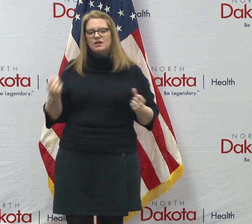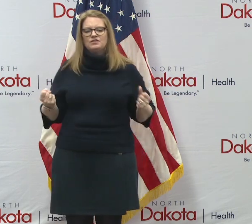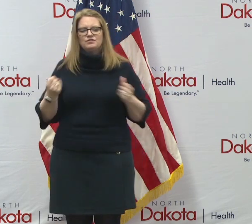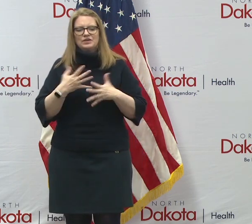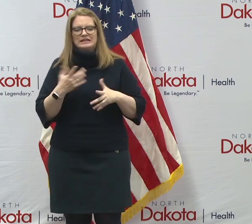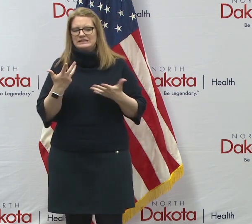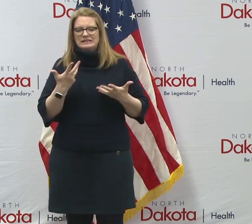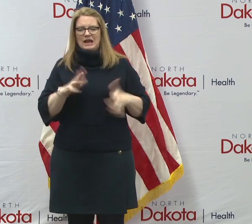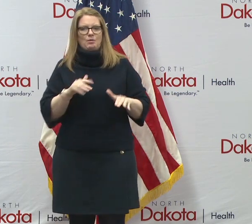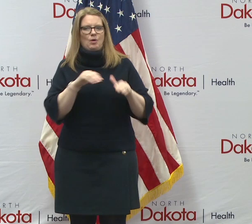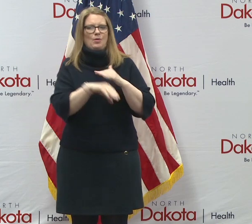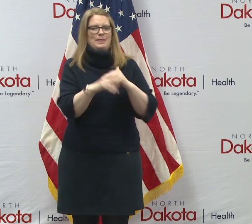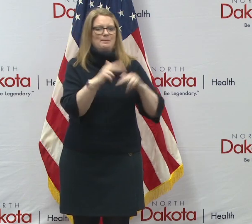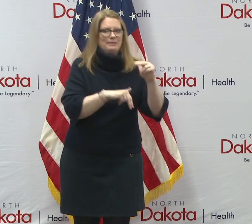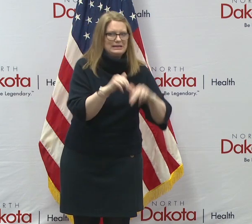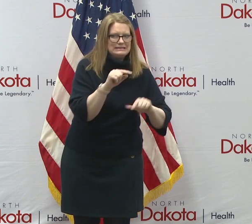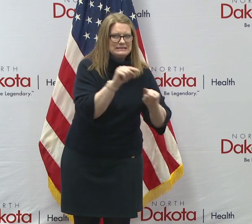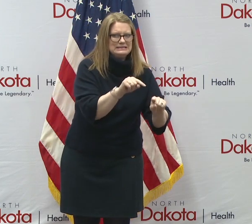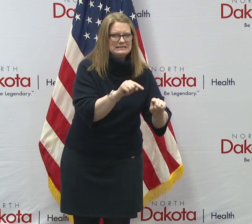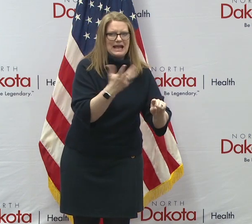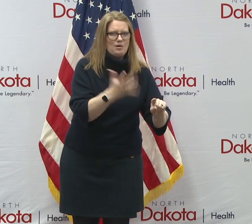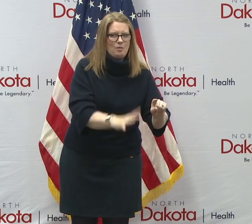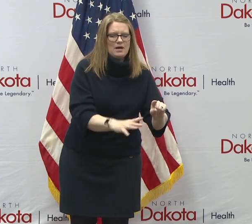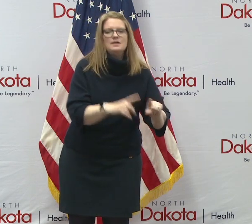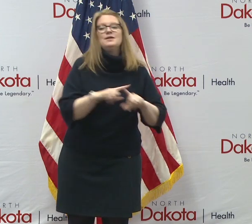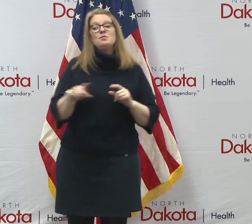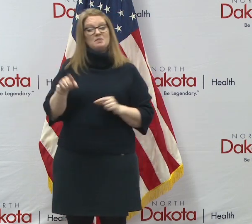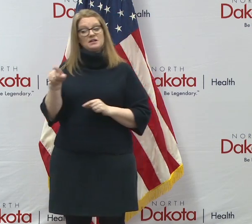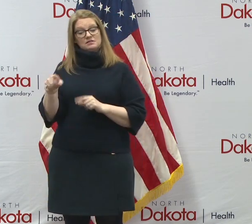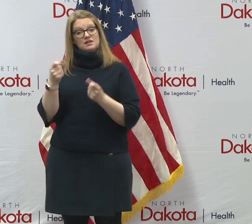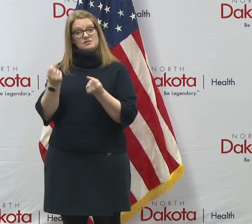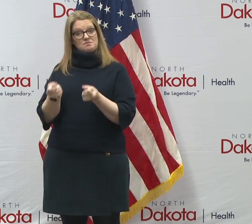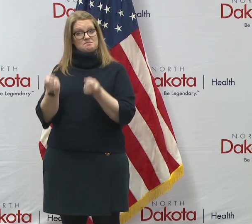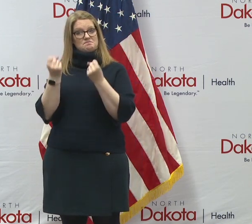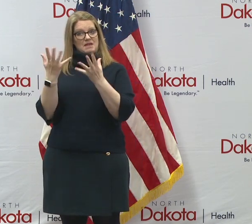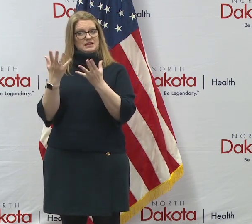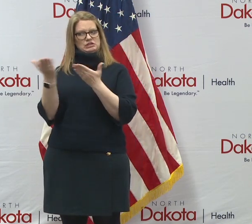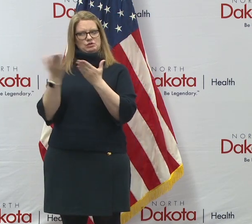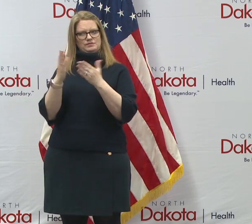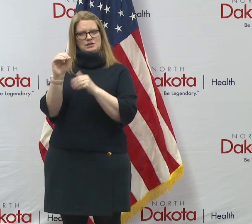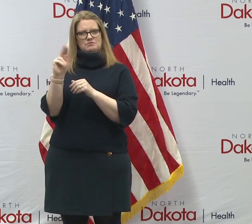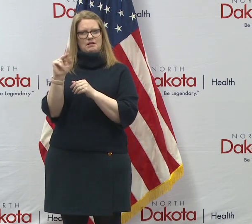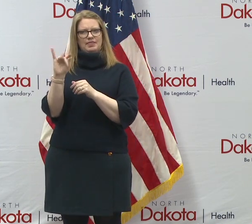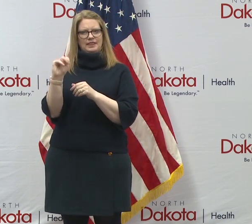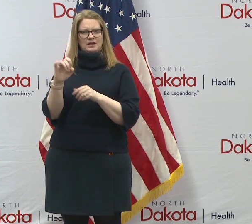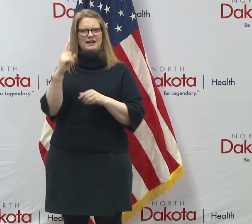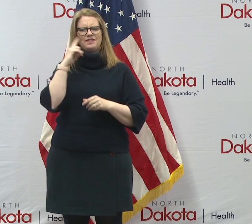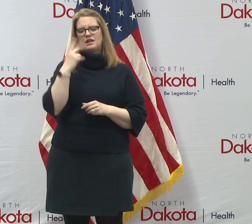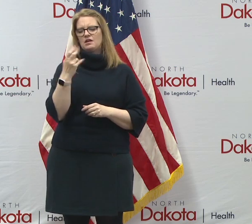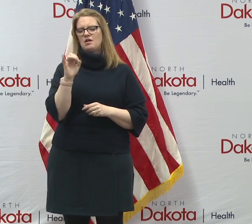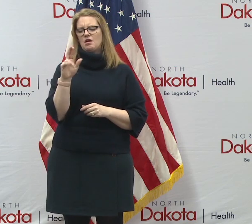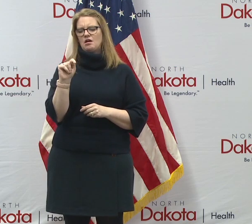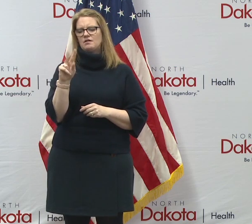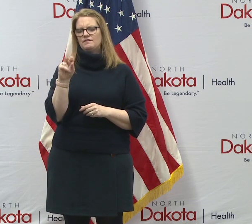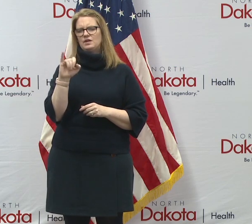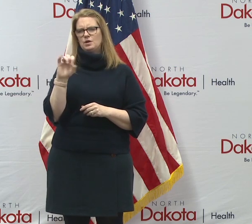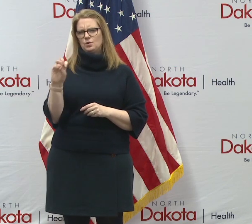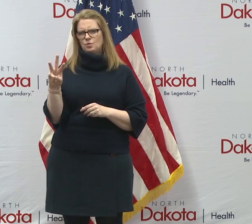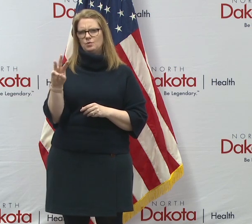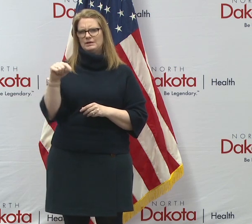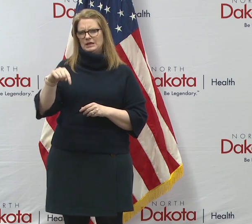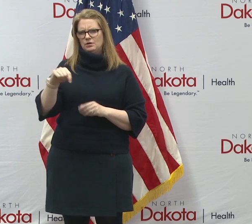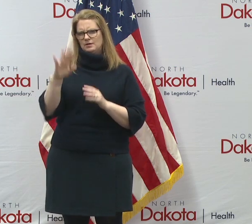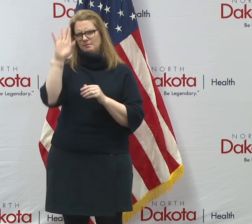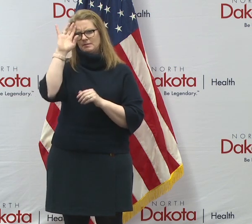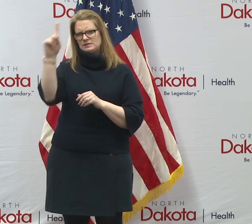seek help, so many, uh, treatment centers offer that, including, I believe, Heartview here in Bismarck. Uh, so, um,